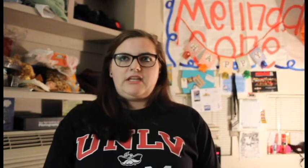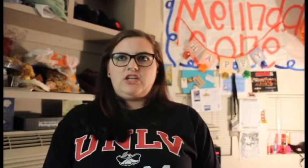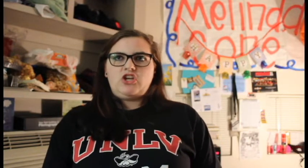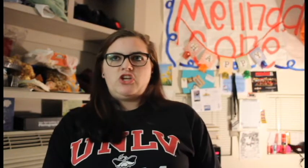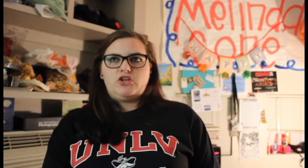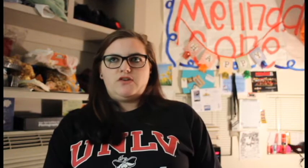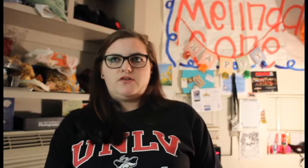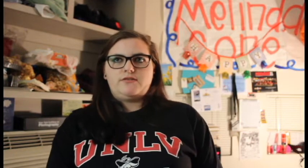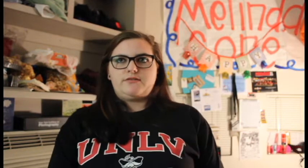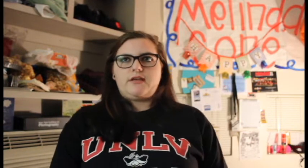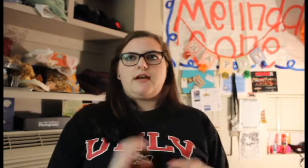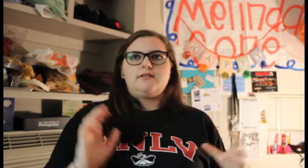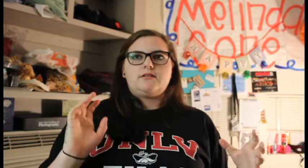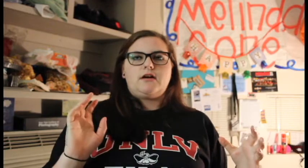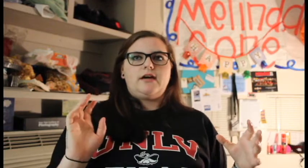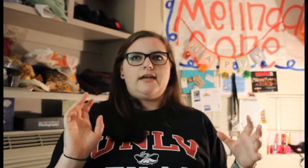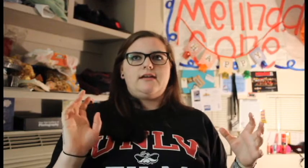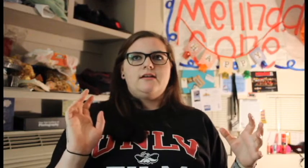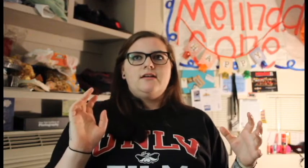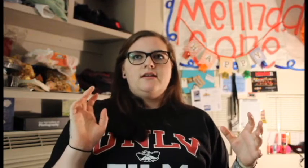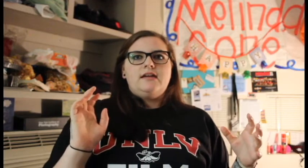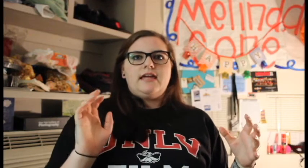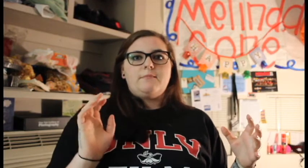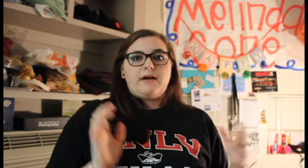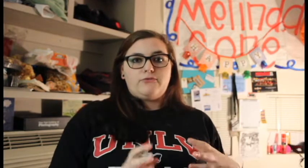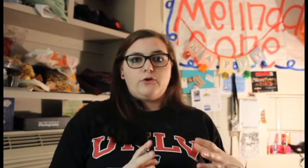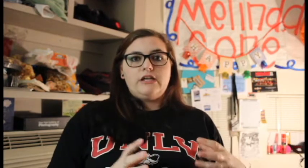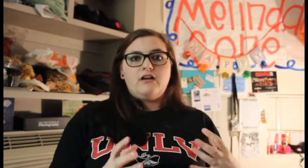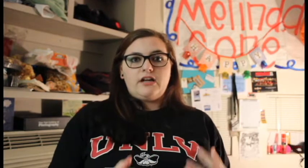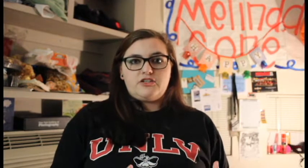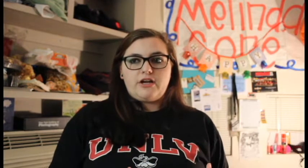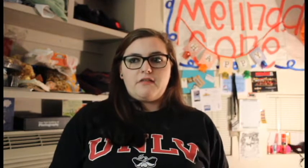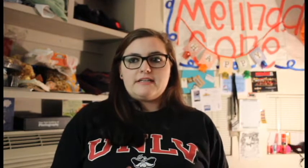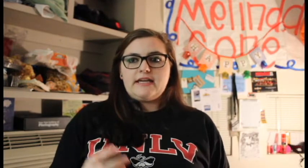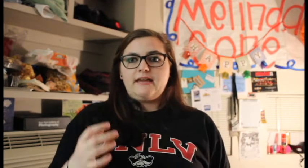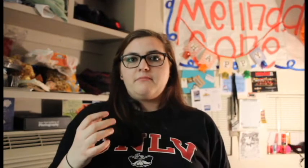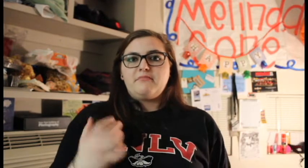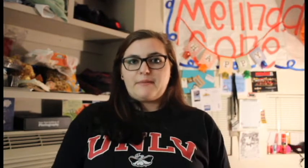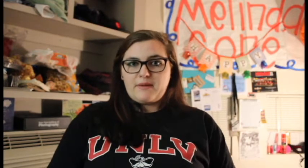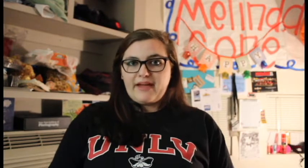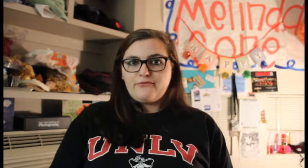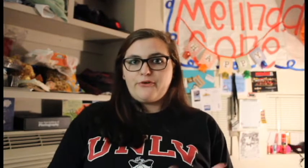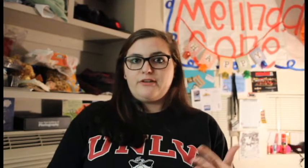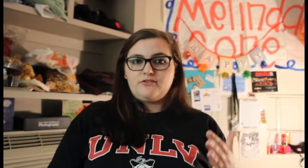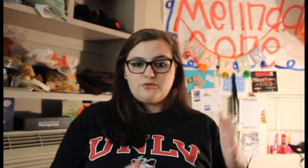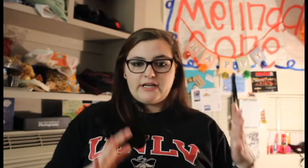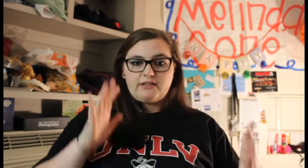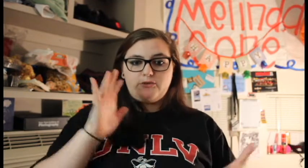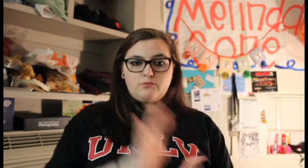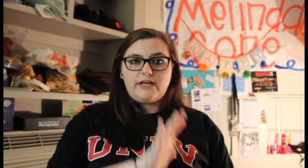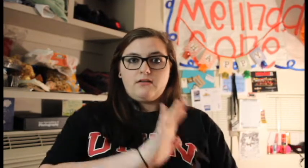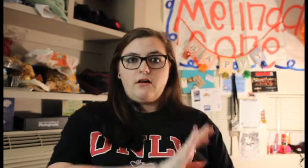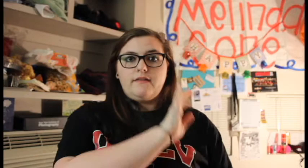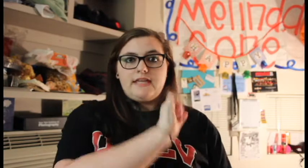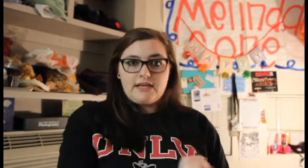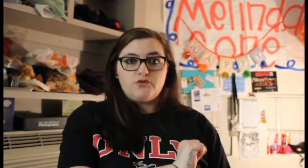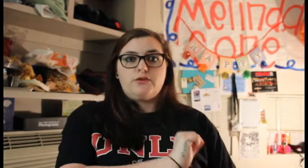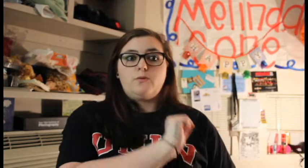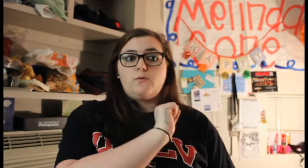is that I hit my foot on a chair that day like my bad foot directly right on the injury wound